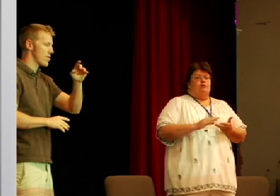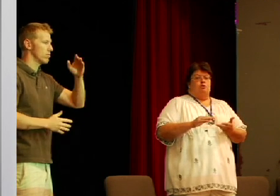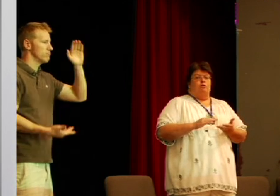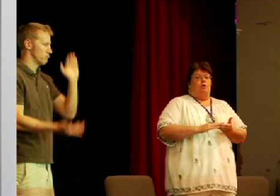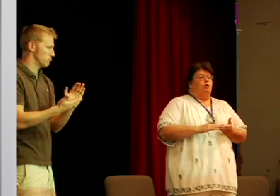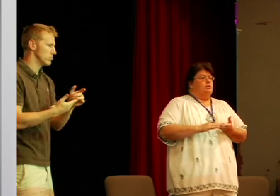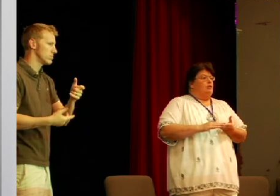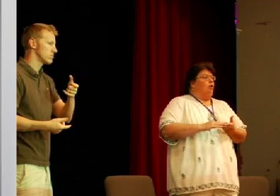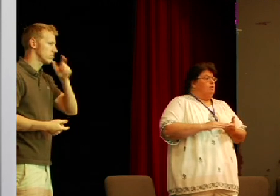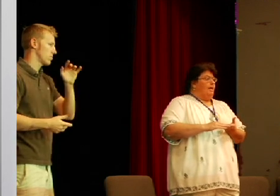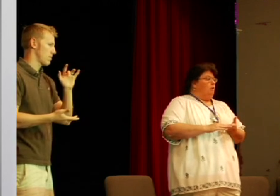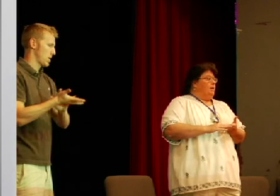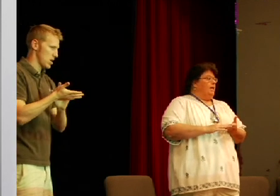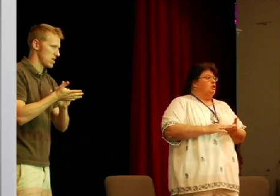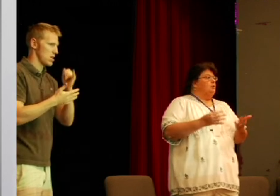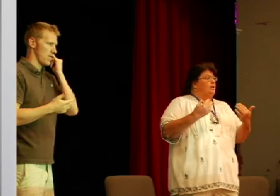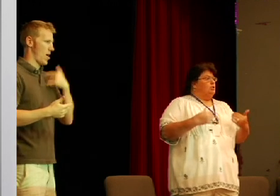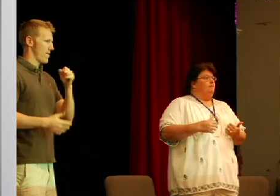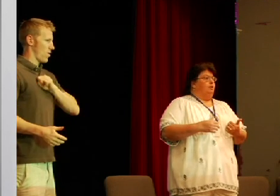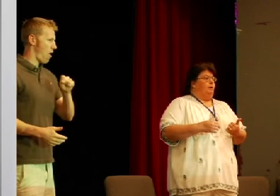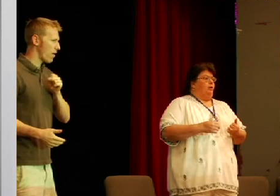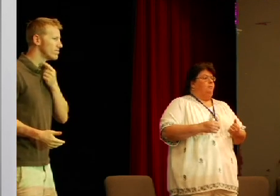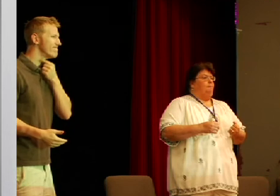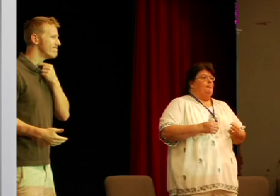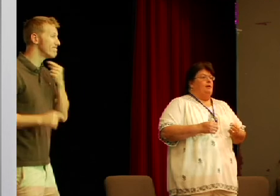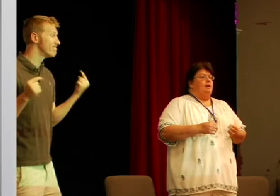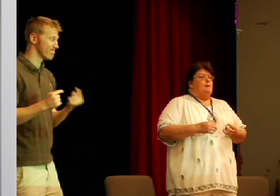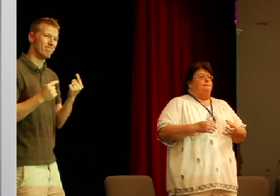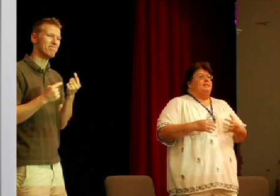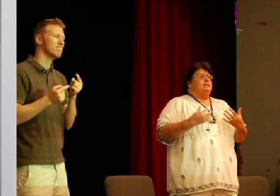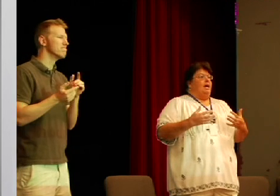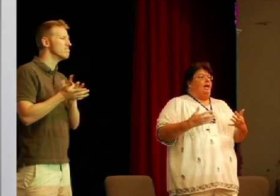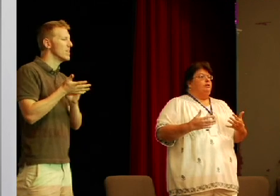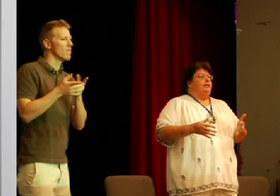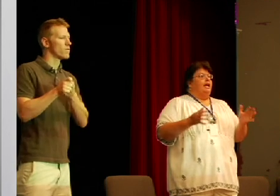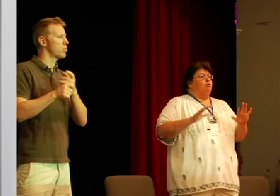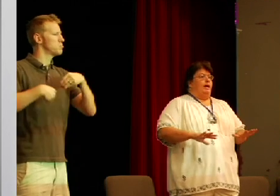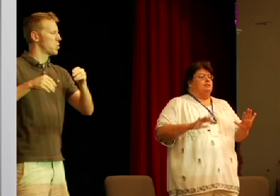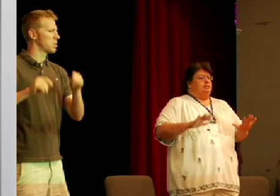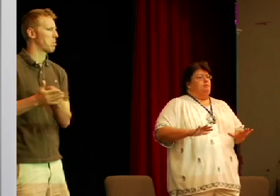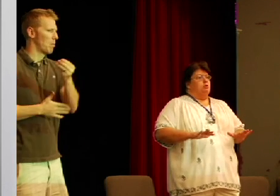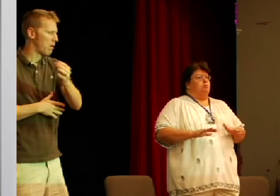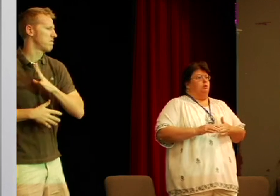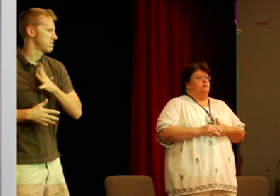or sore throat you can take the over-the-counter medication to make yourself feel better but stay hydrated and rest that's the most important